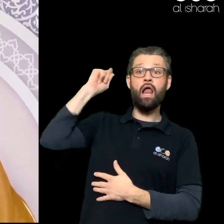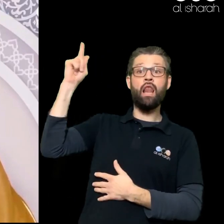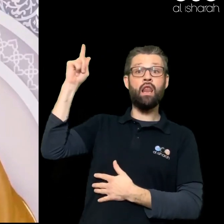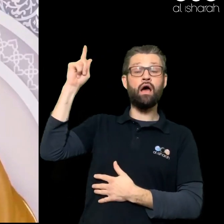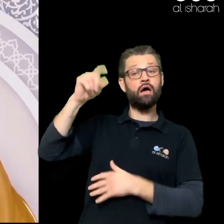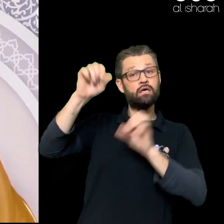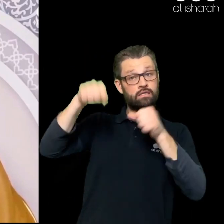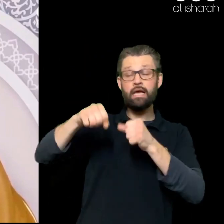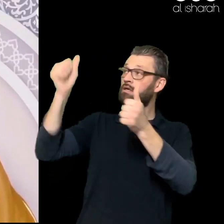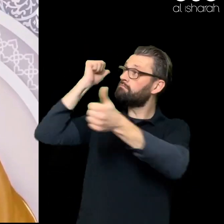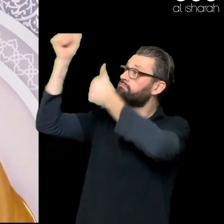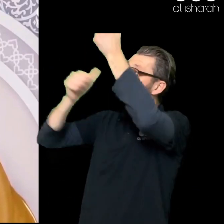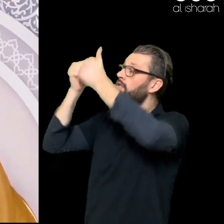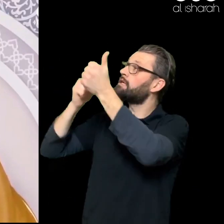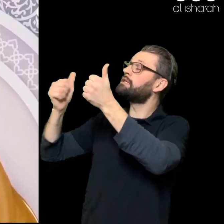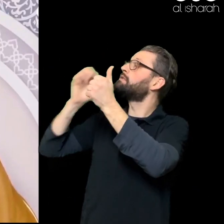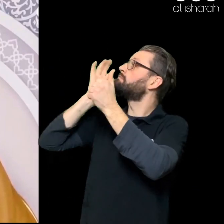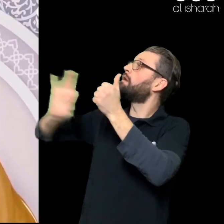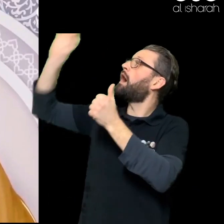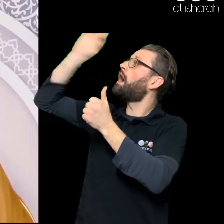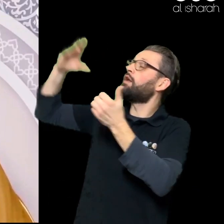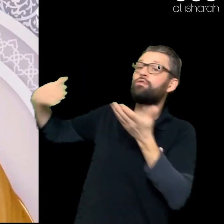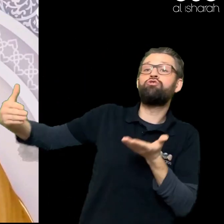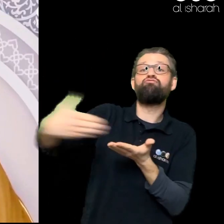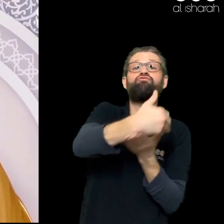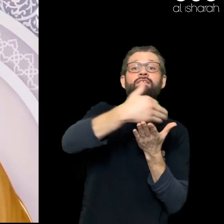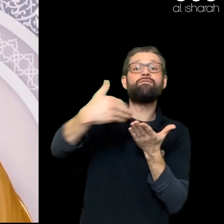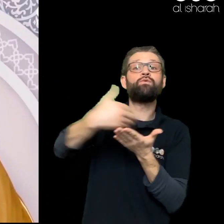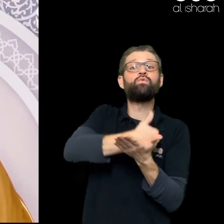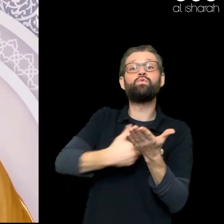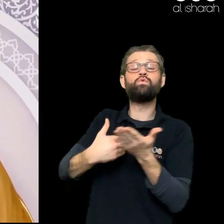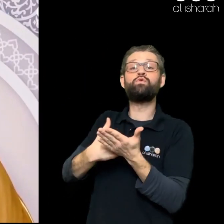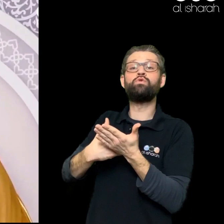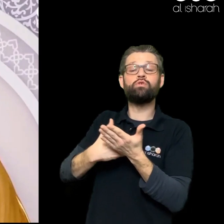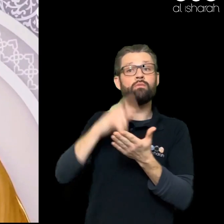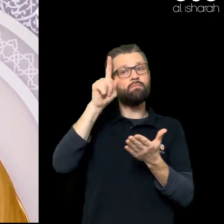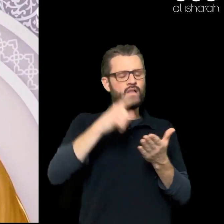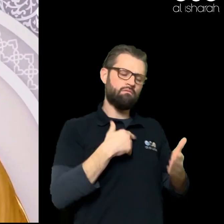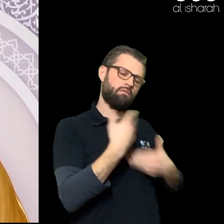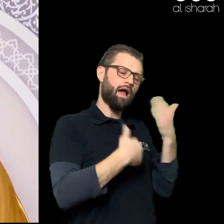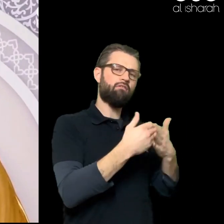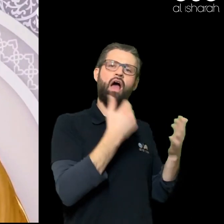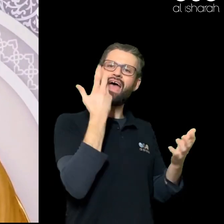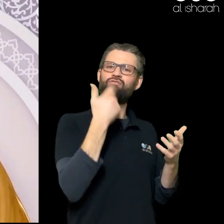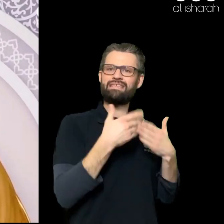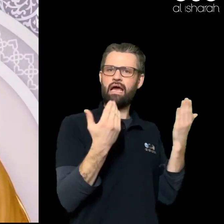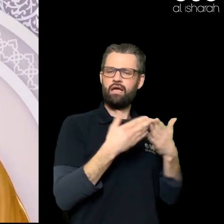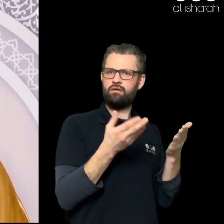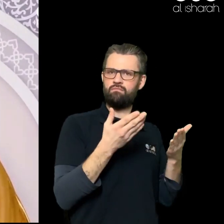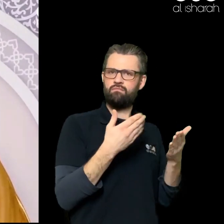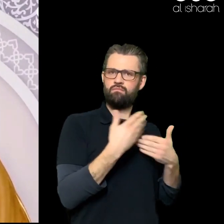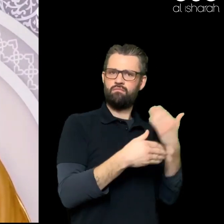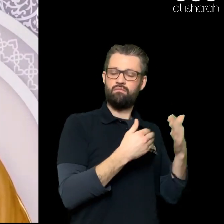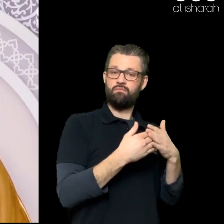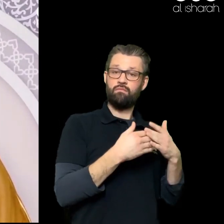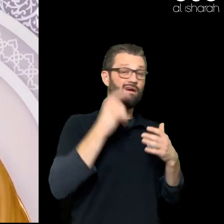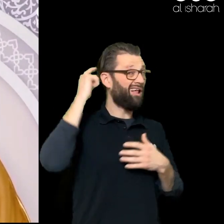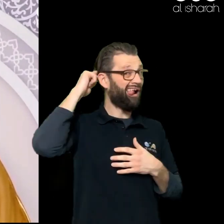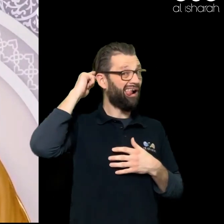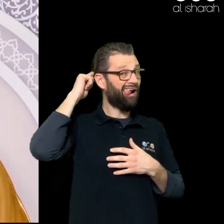him And we continue With our day To day lives Then We don't have To worry If we have Gotten Or we have Contracted